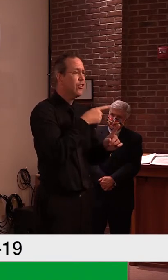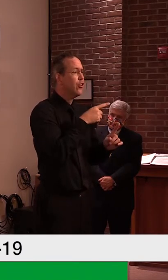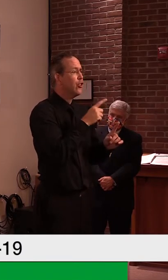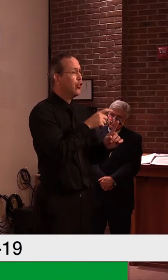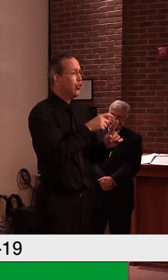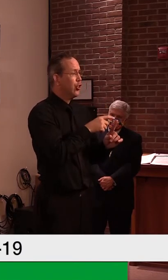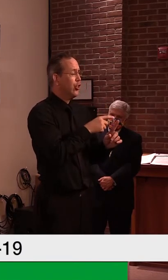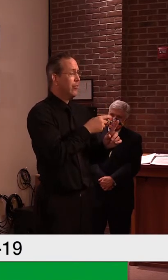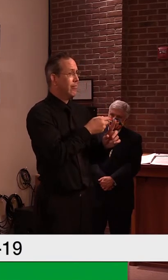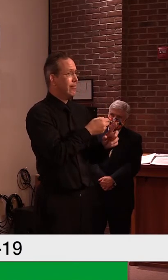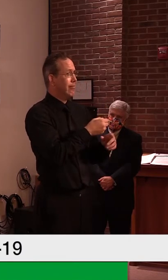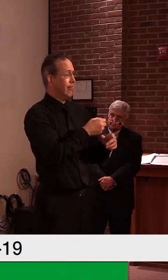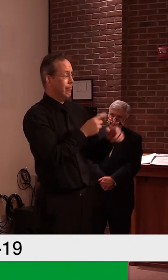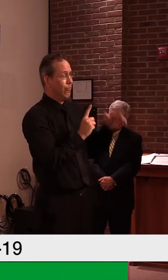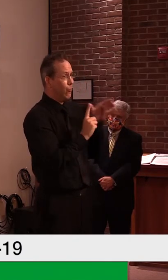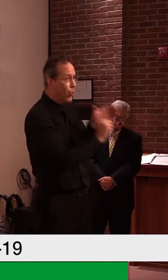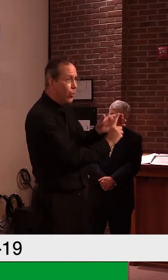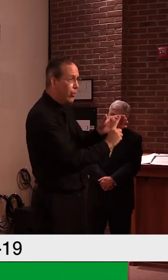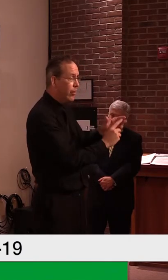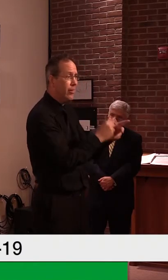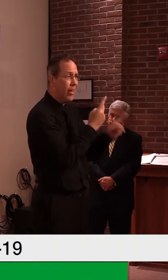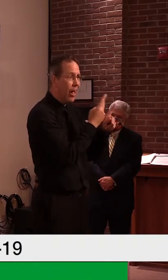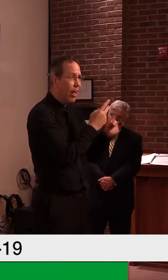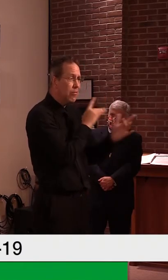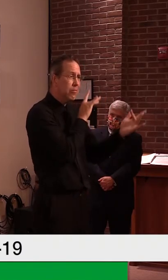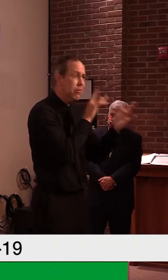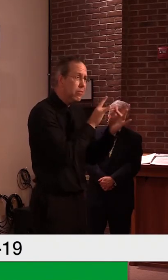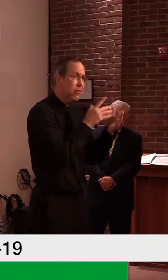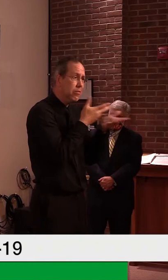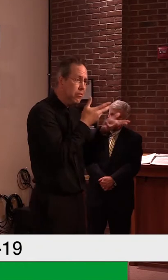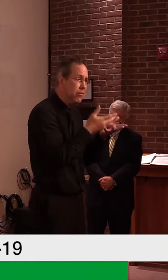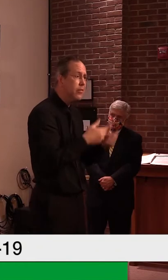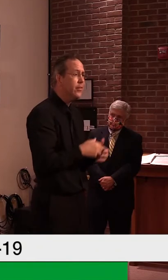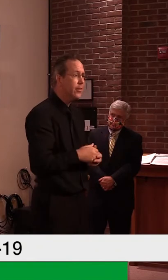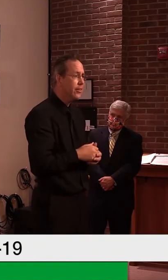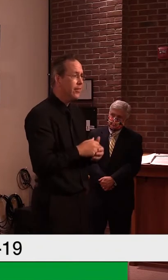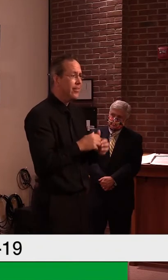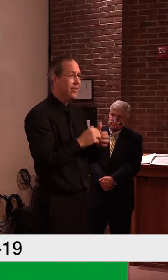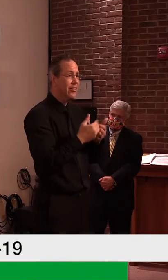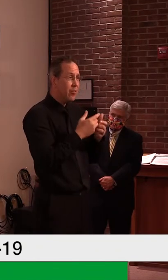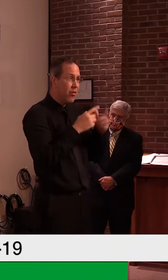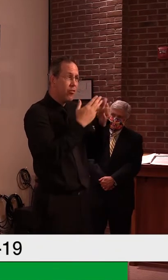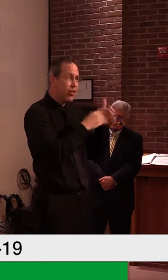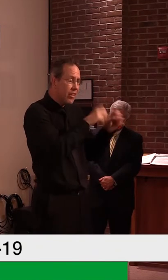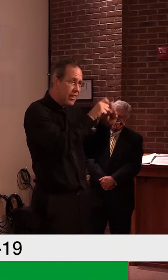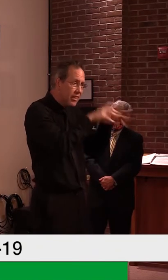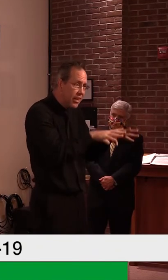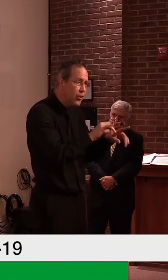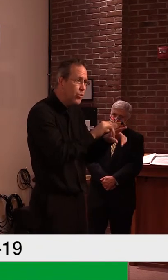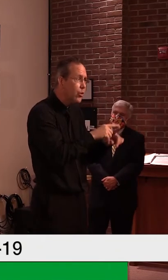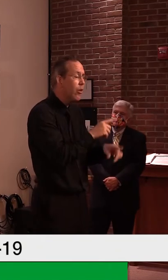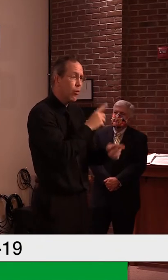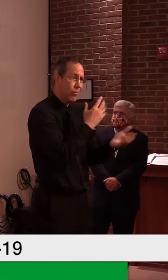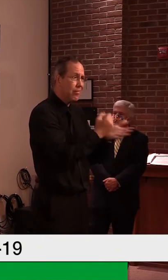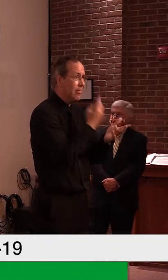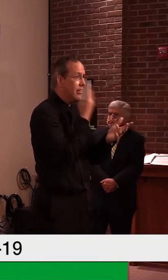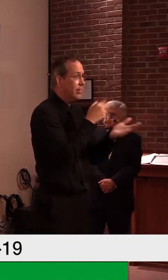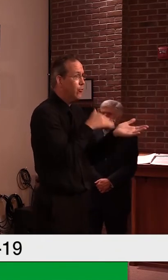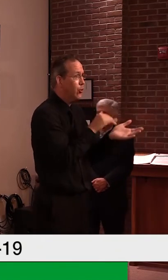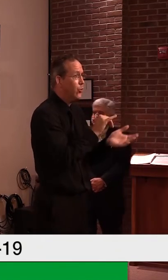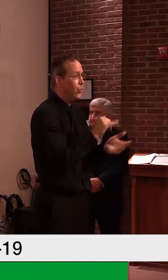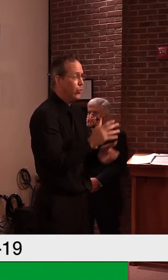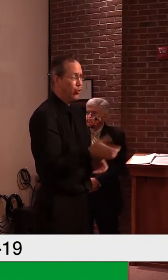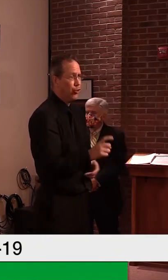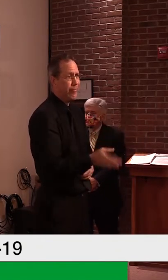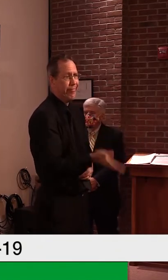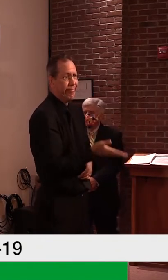test possibly, but the other part was actually getting health care. So, um, can't really